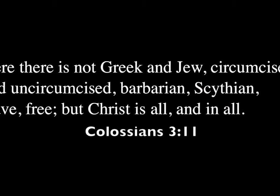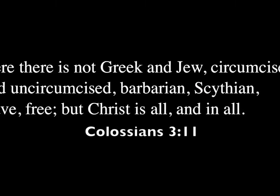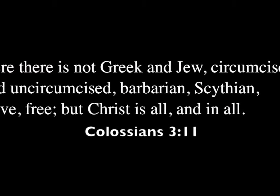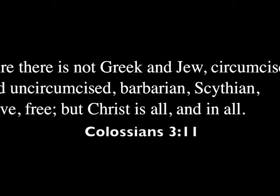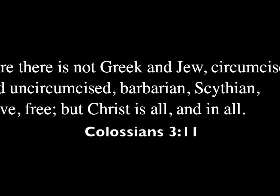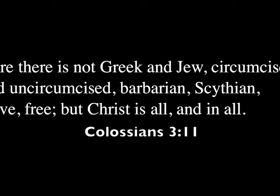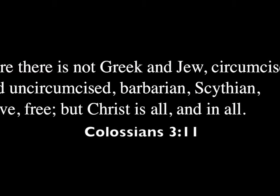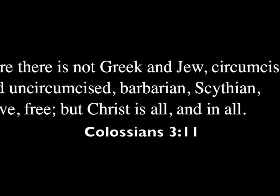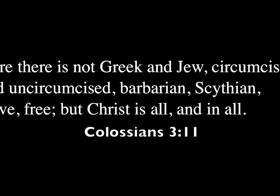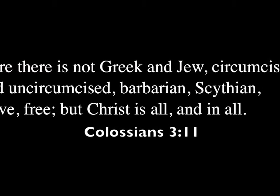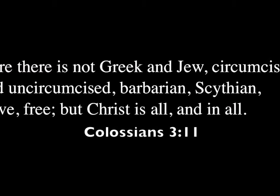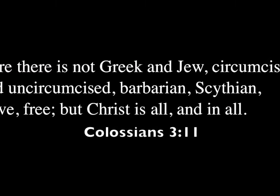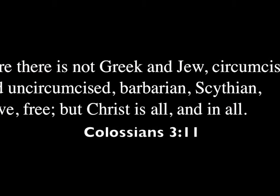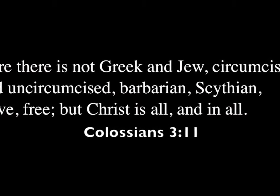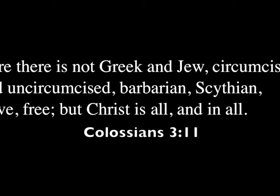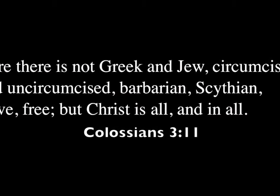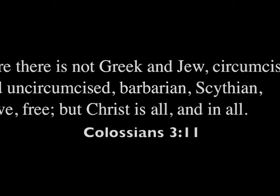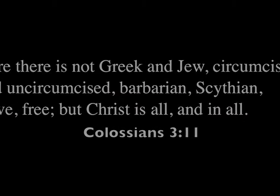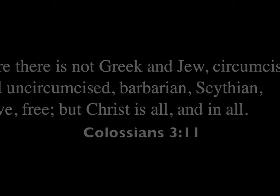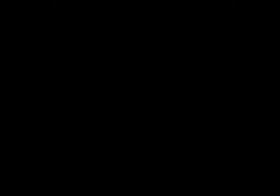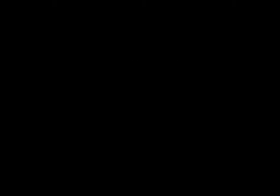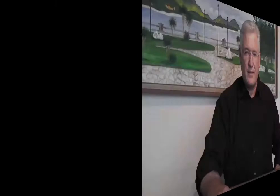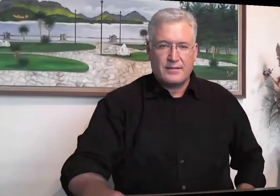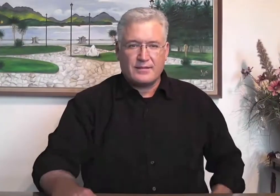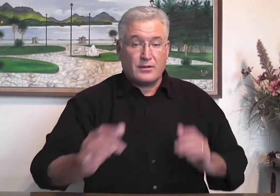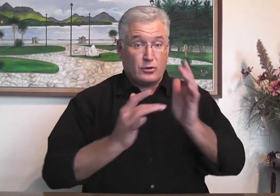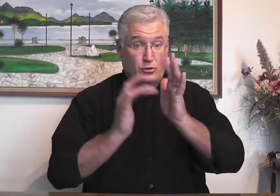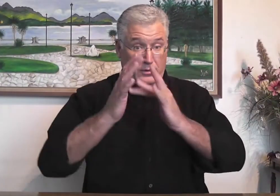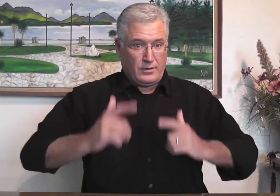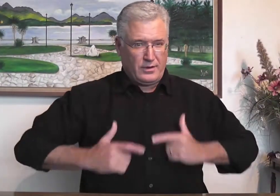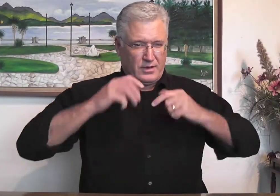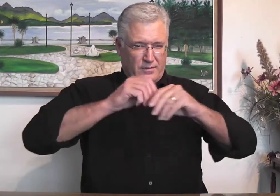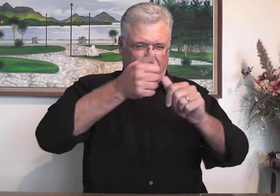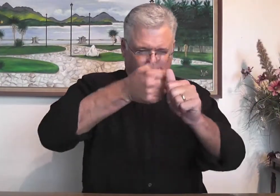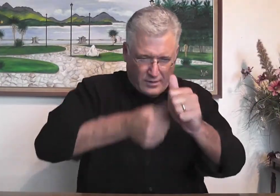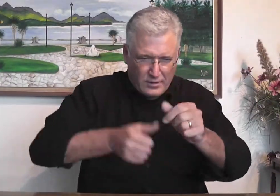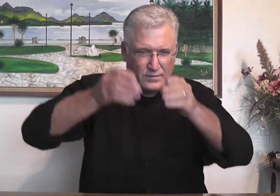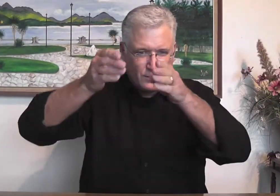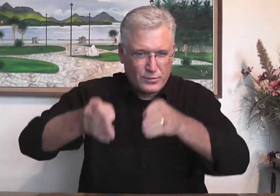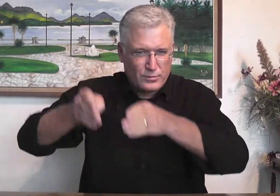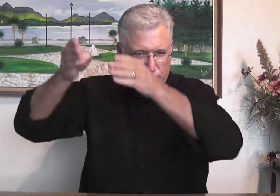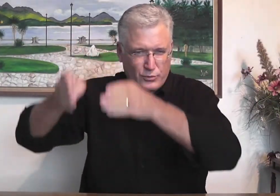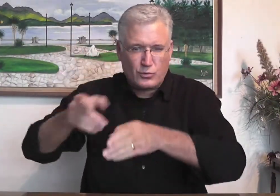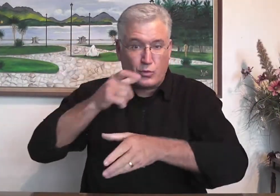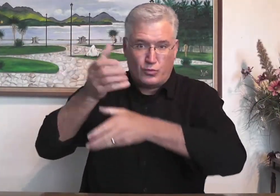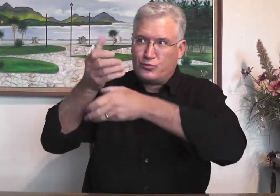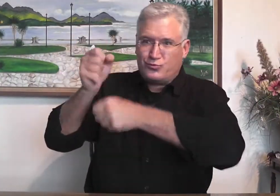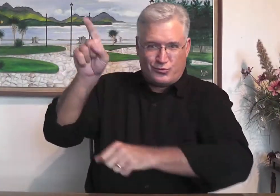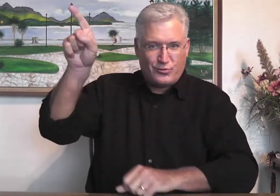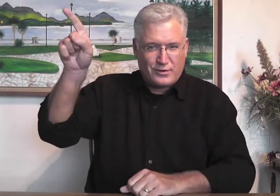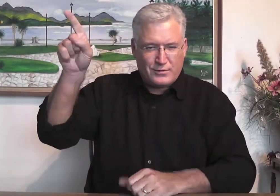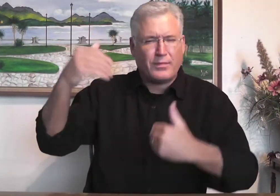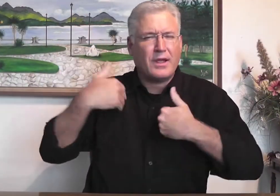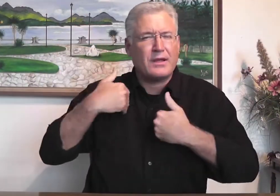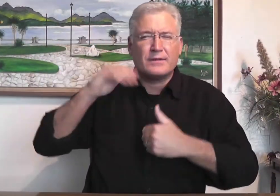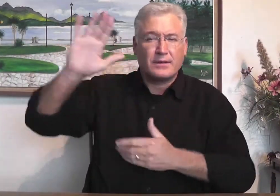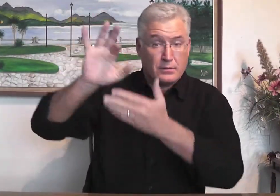barbarian, Scythian, slave, free, but Christ is all and is in all. Jesus' life was to